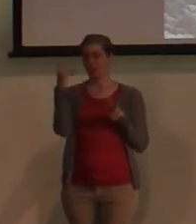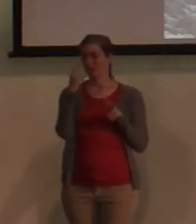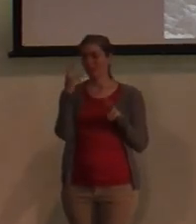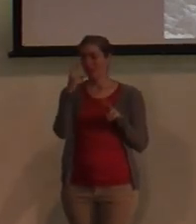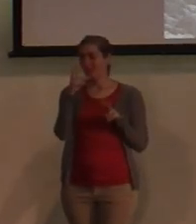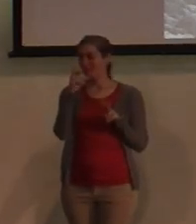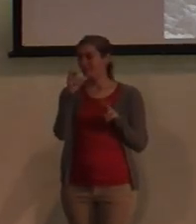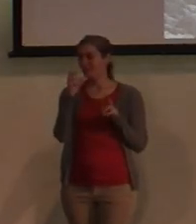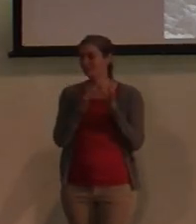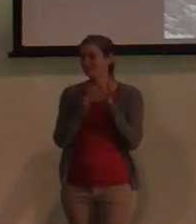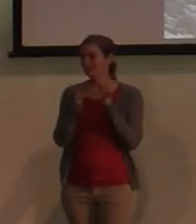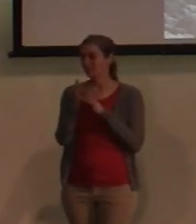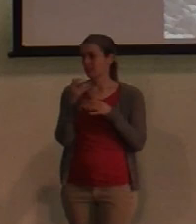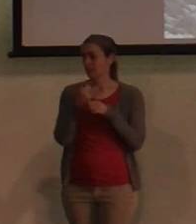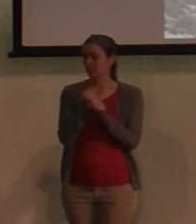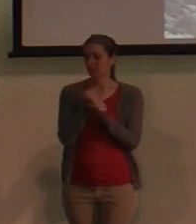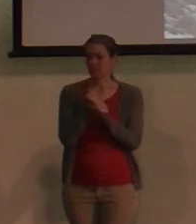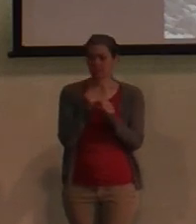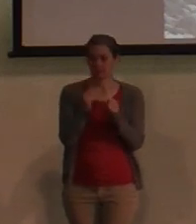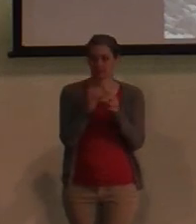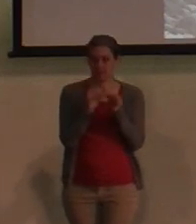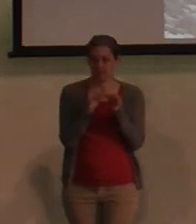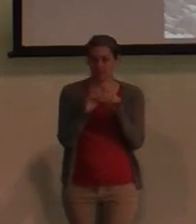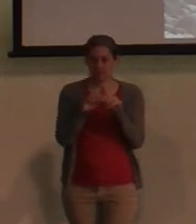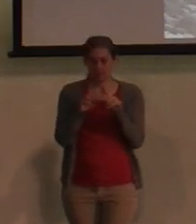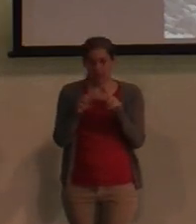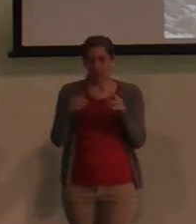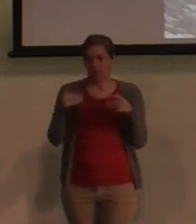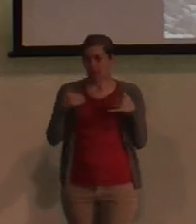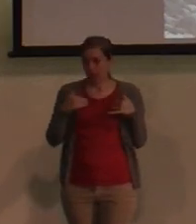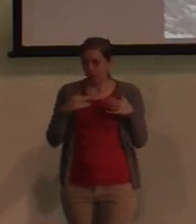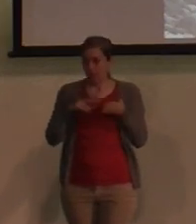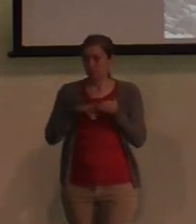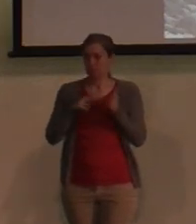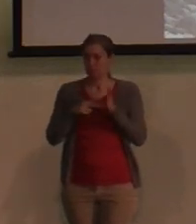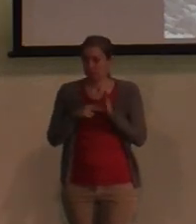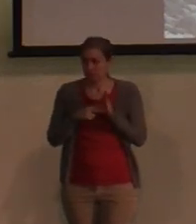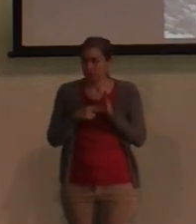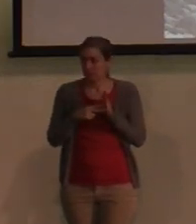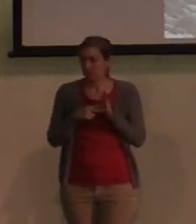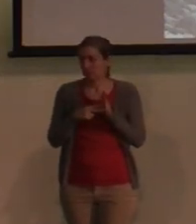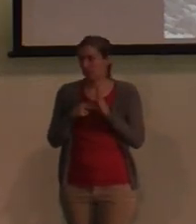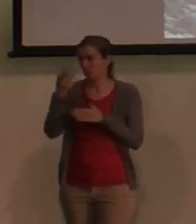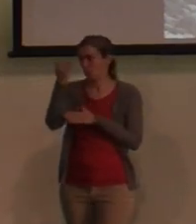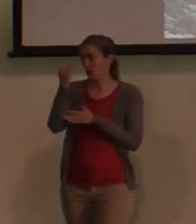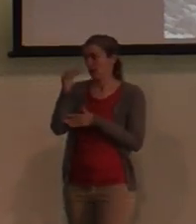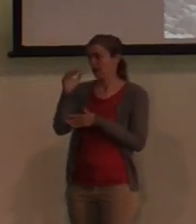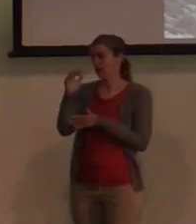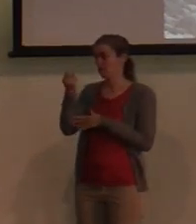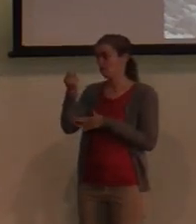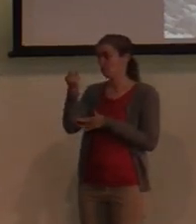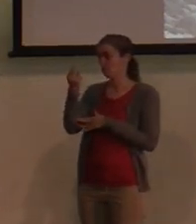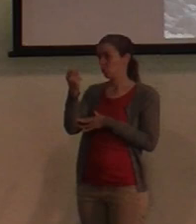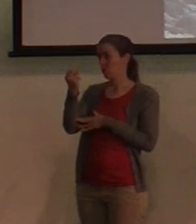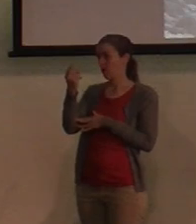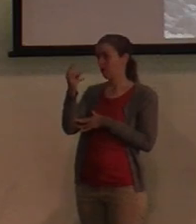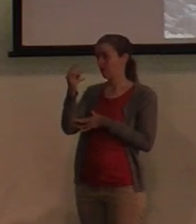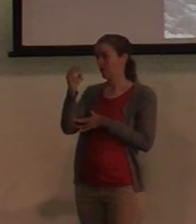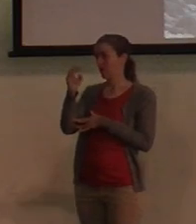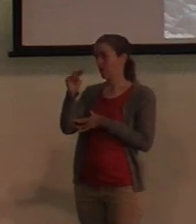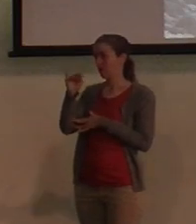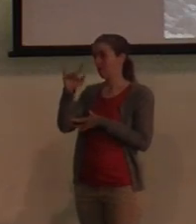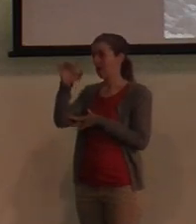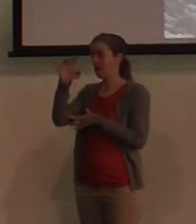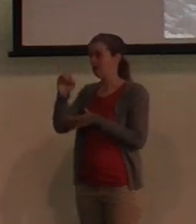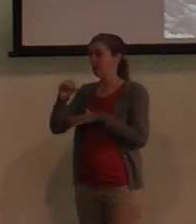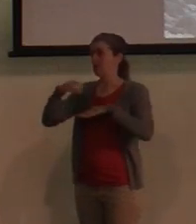wasn't that Jesus was making a statement. It was very intentional because it was about a 12 mile hike to get there. So it wasn't like, hey,